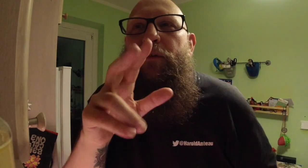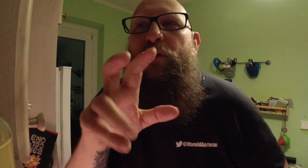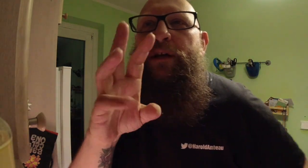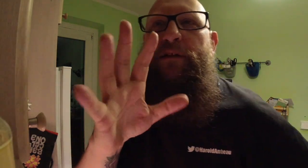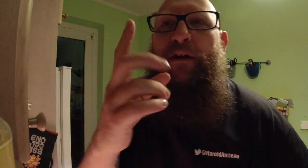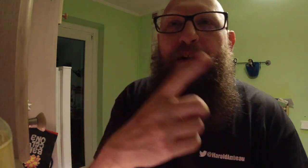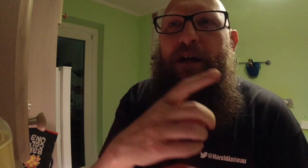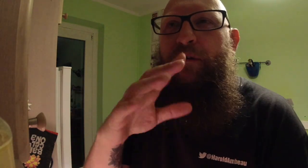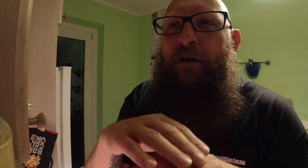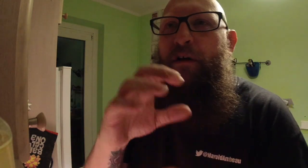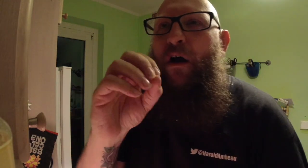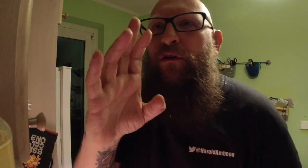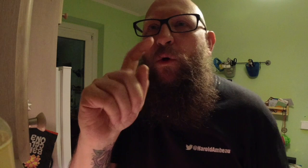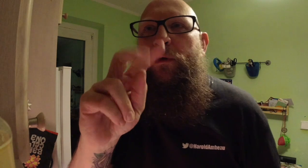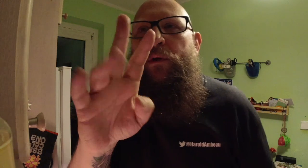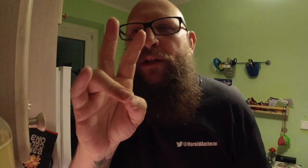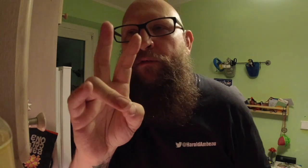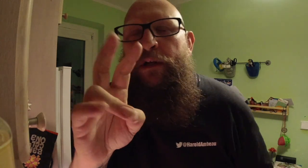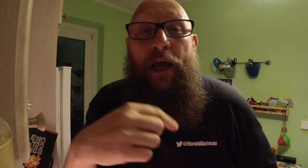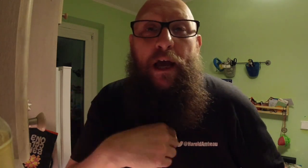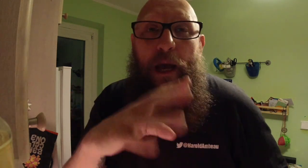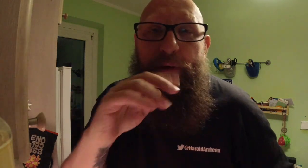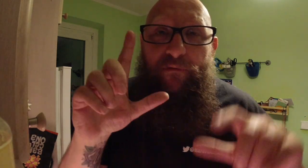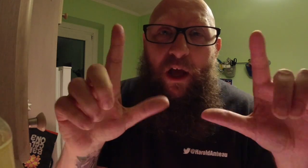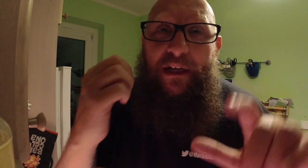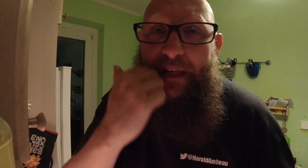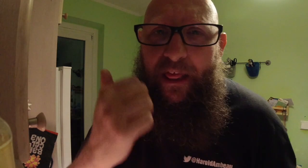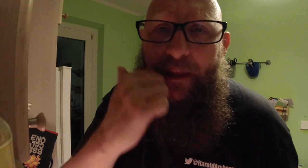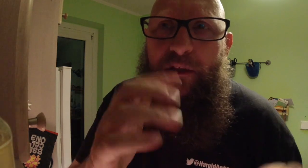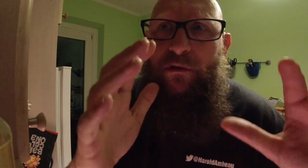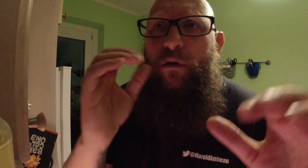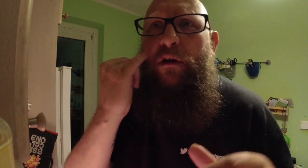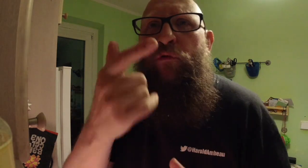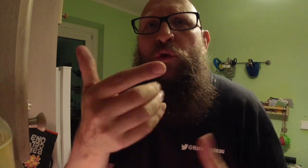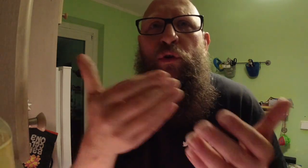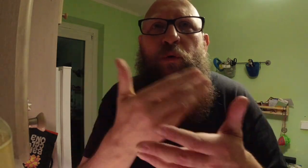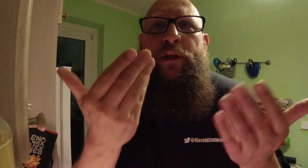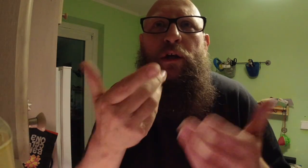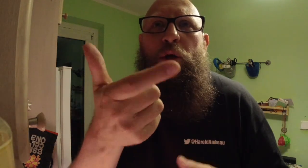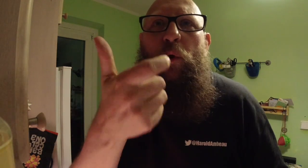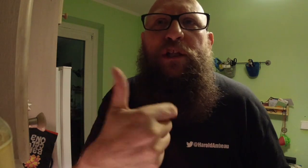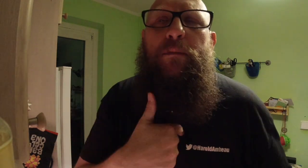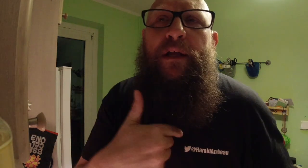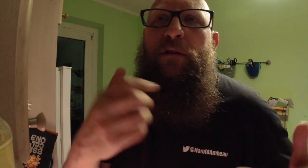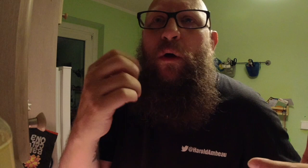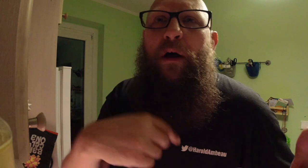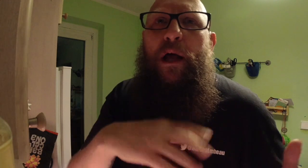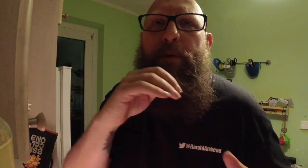285 days on October 27th. I've been vlogging daily. So if you're new here. You're watching me. So I've